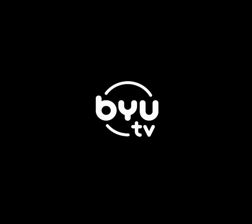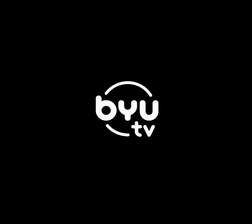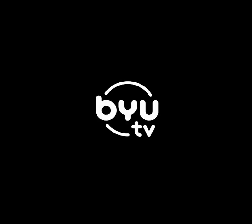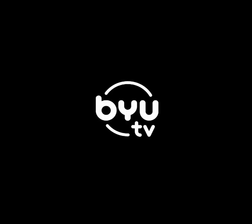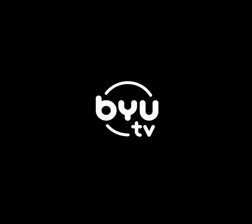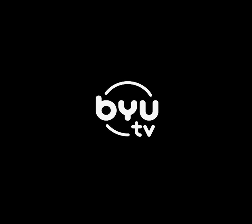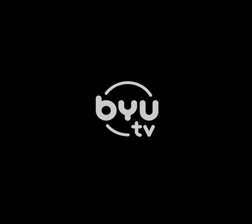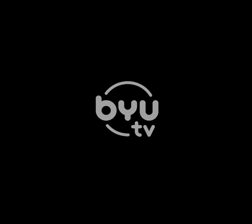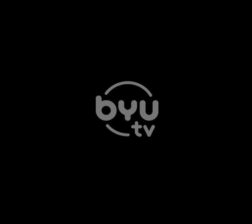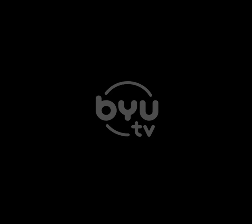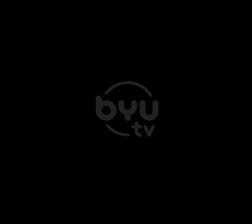Yeah. Yeah. Yeah.